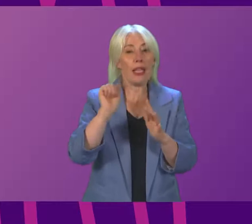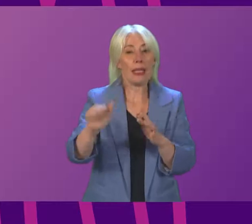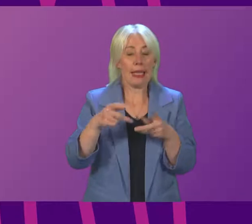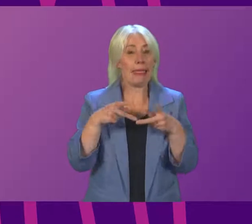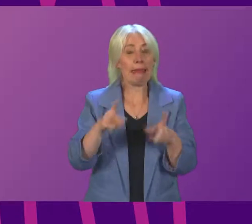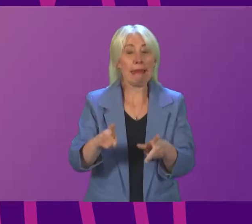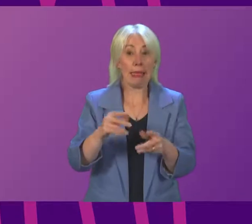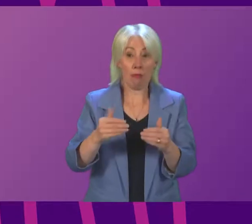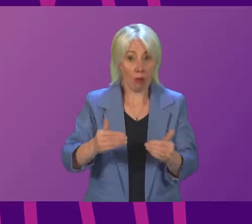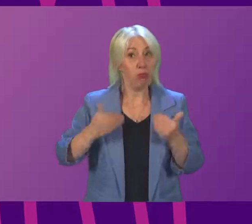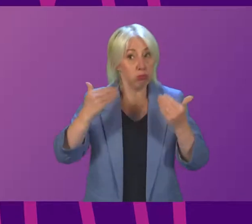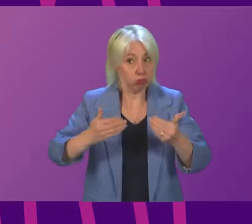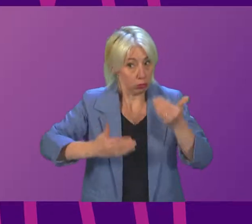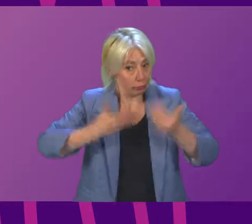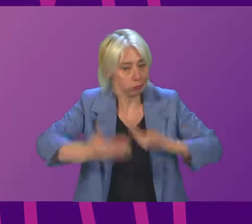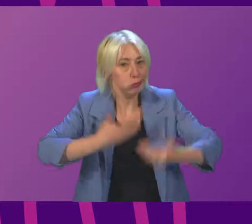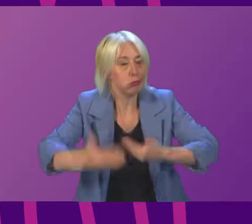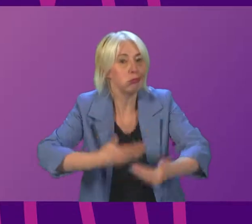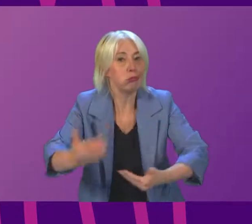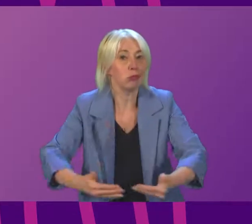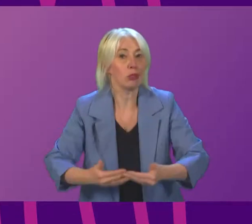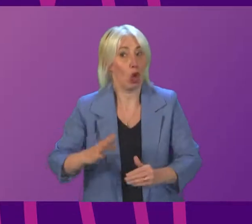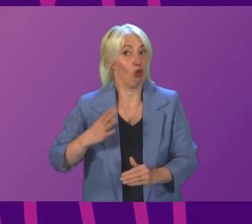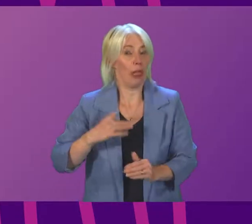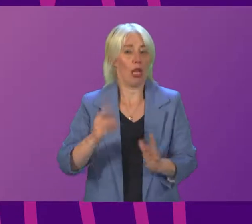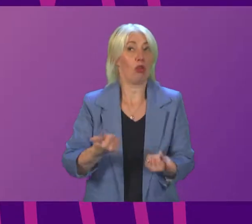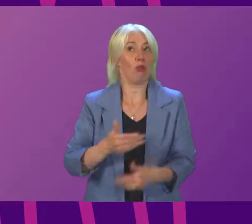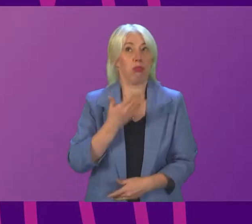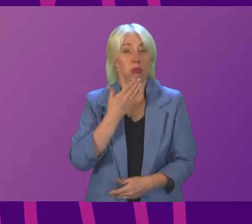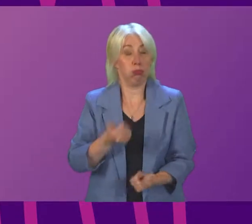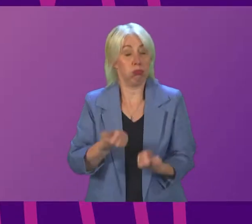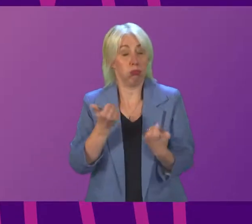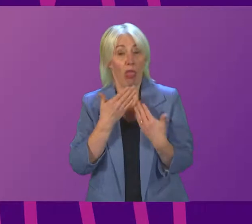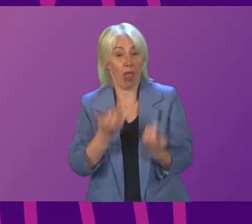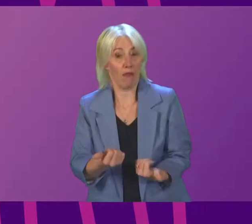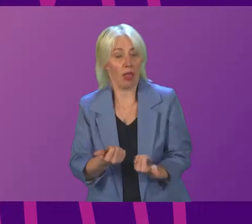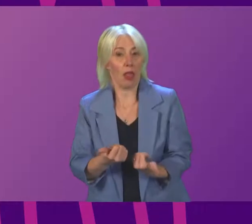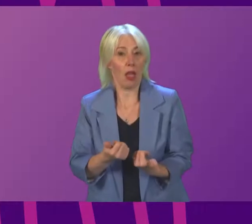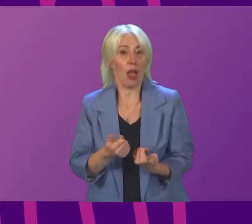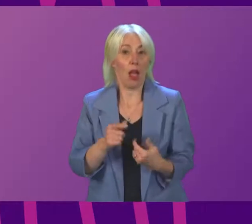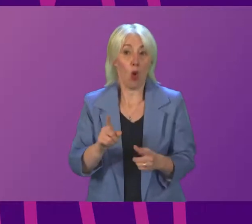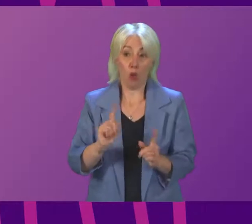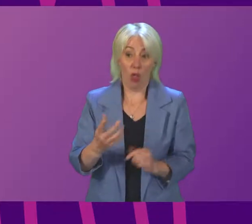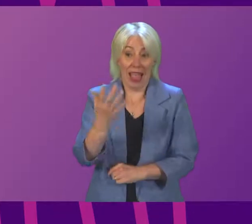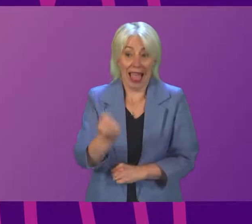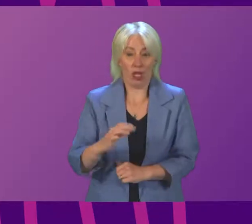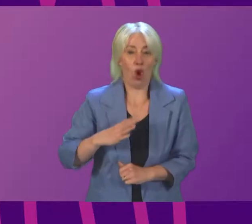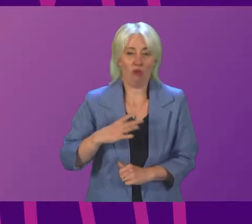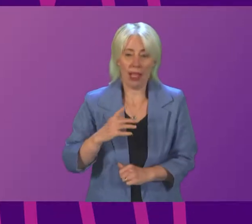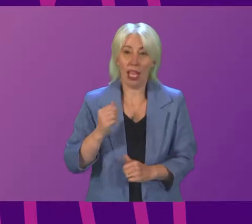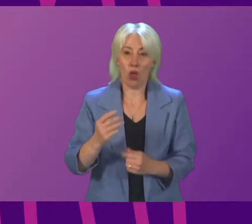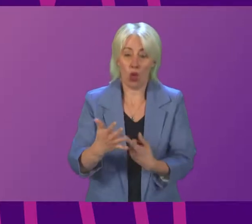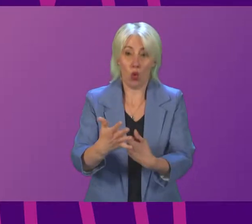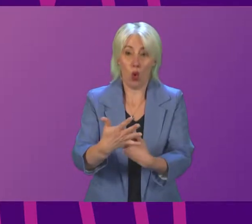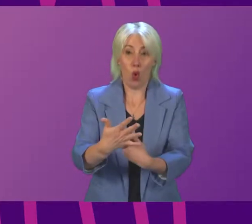development. Thankfully, the existing arrangements there were able to withstand the enormous pressures